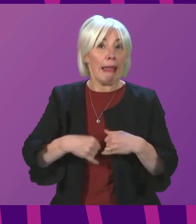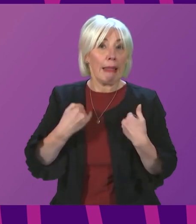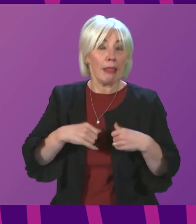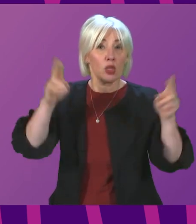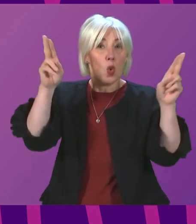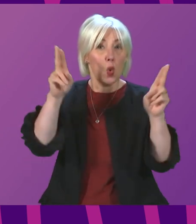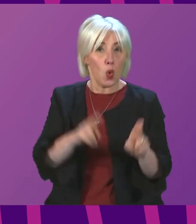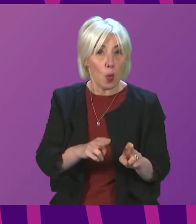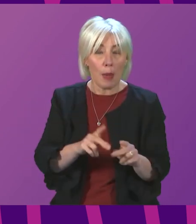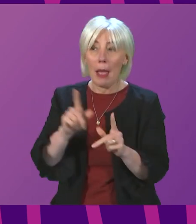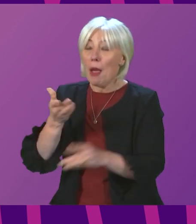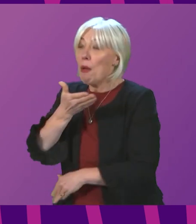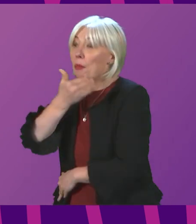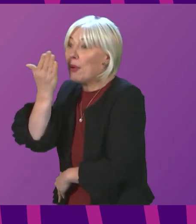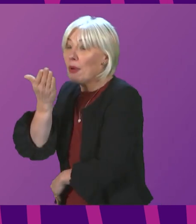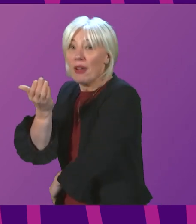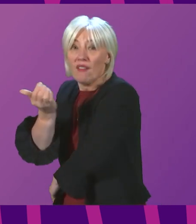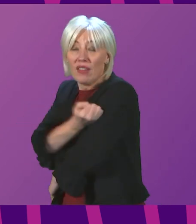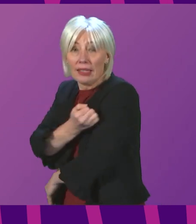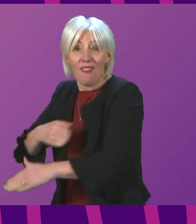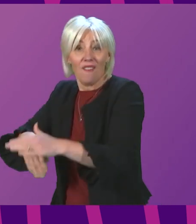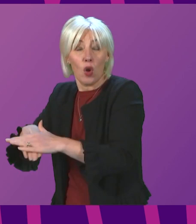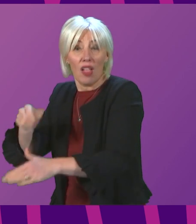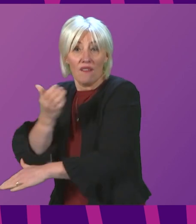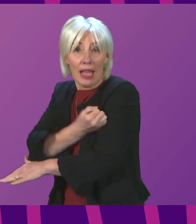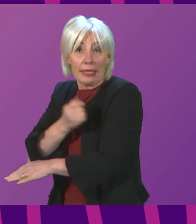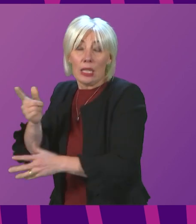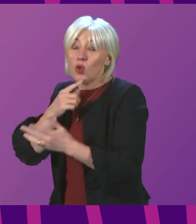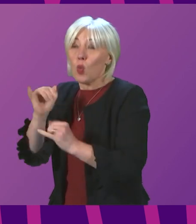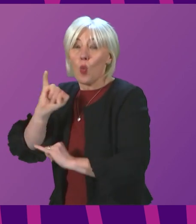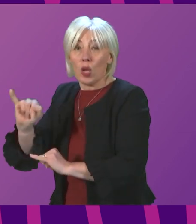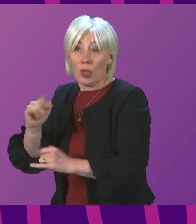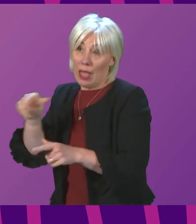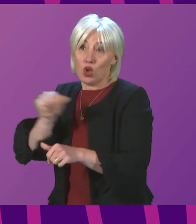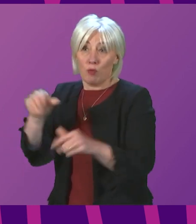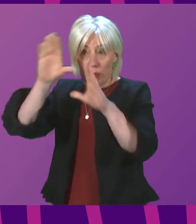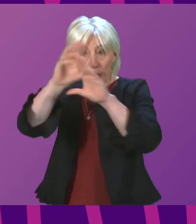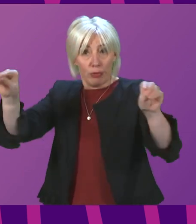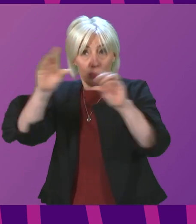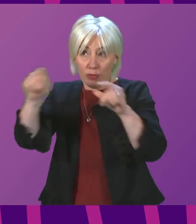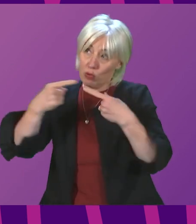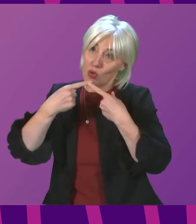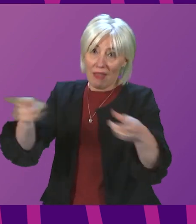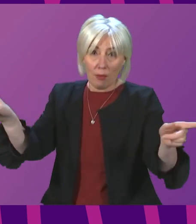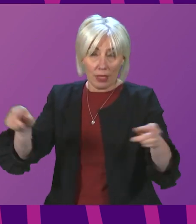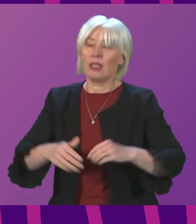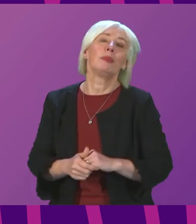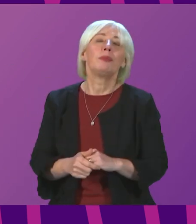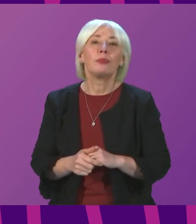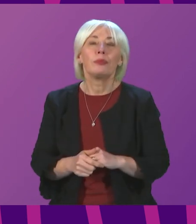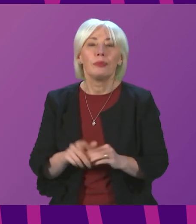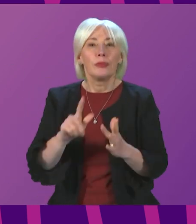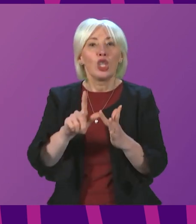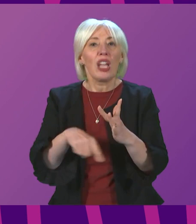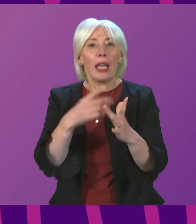than is the case if you're not fully vaccinated. And that's a message all of us should be giving loudly and clearly. Jackie Bealy to be followed by Jo